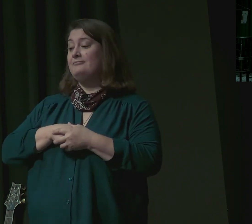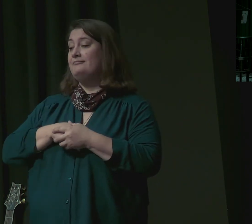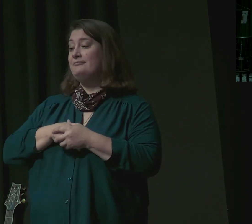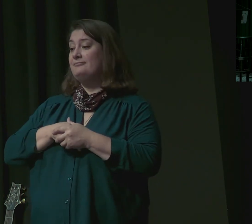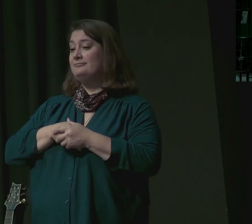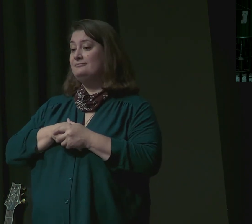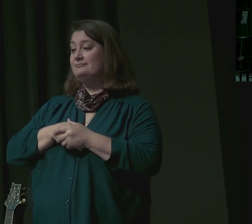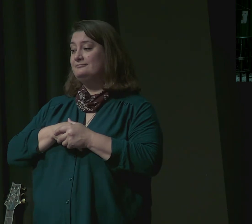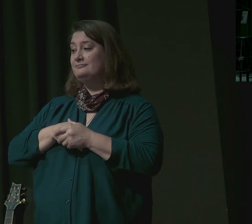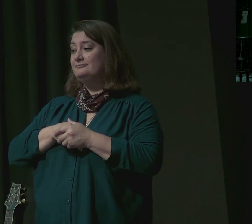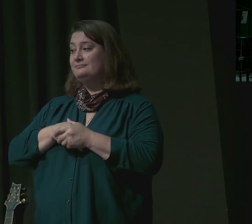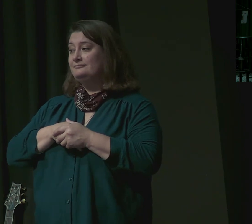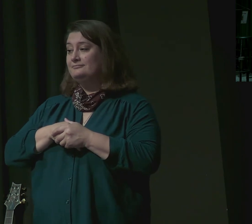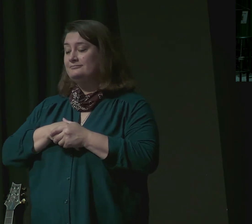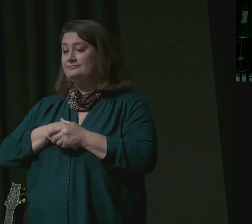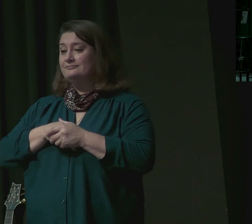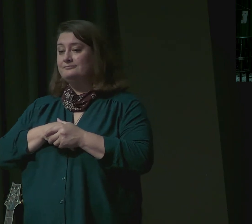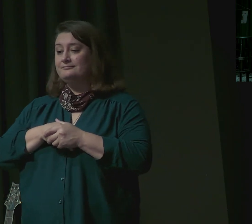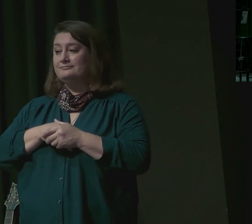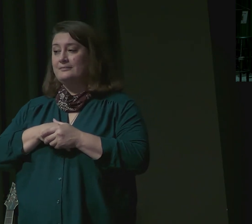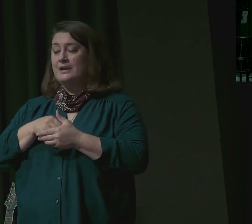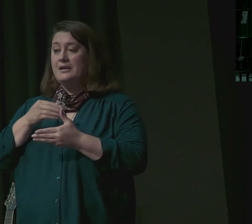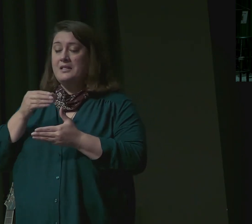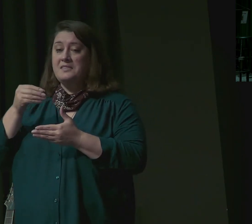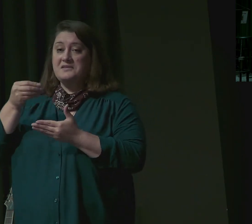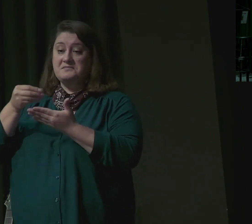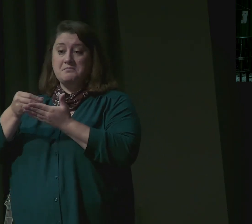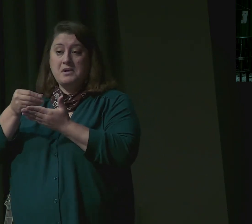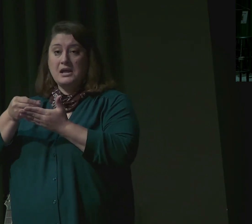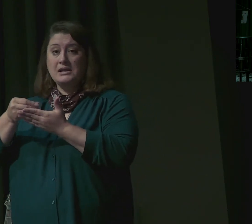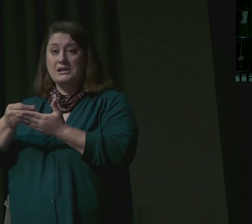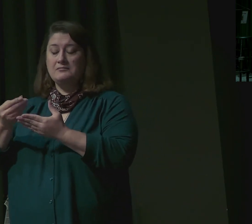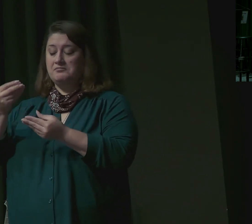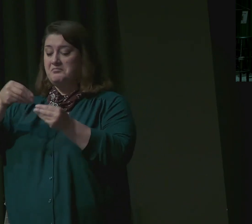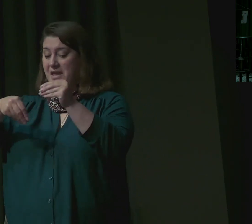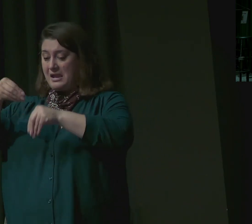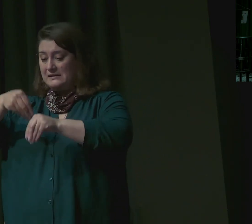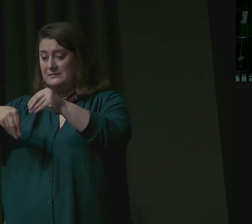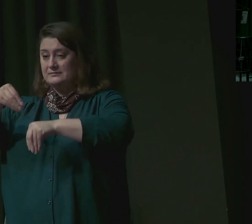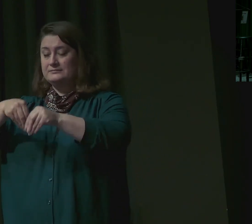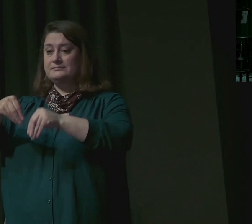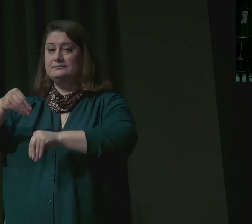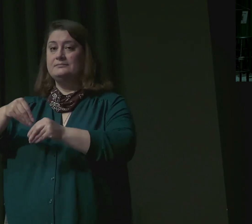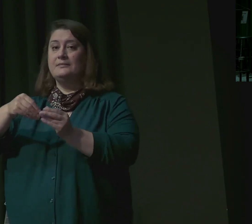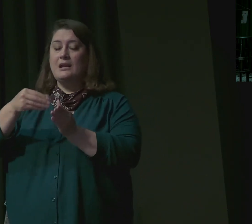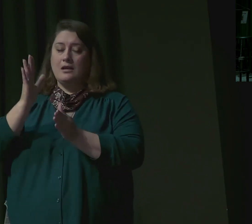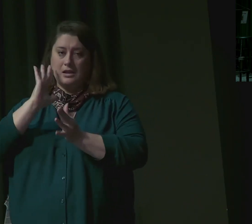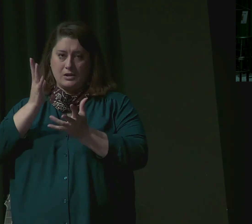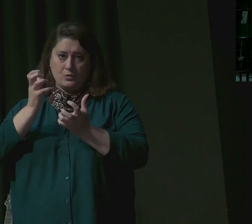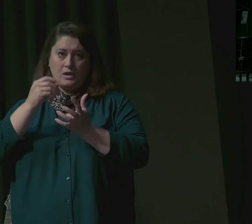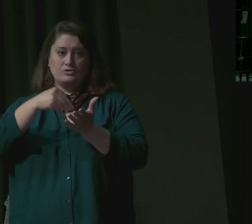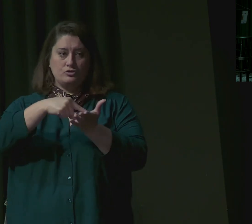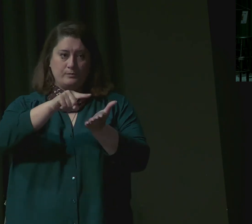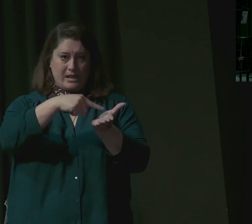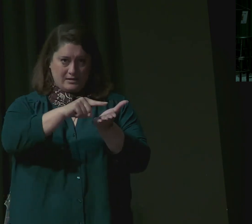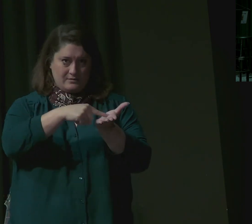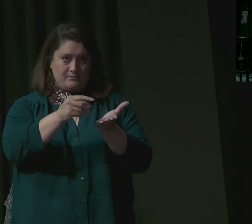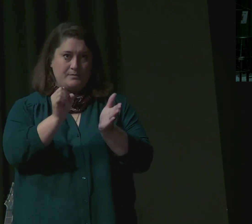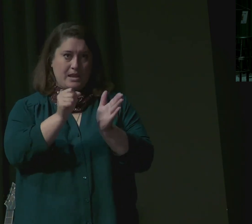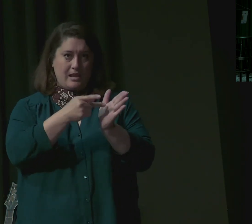This money had been set aside. He prepares the sons to pay back the money that had been put in their bags on the last trip. He is